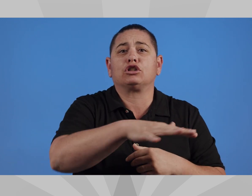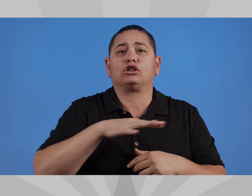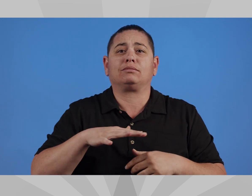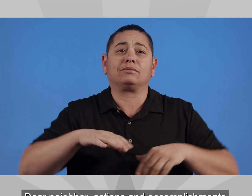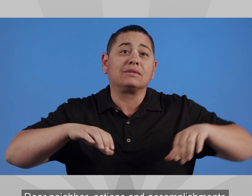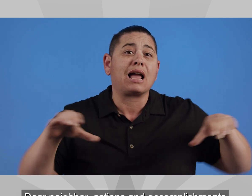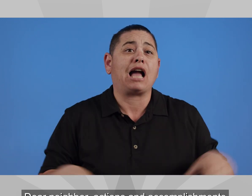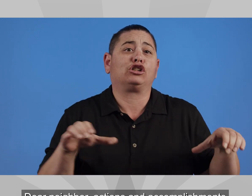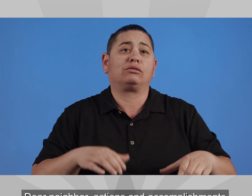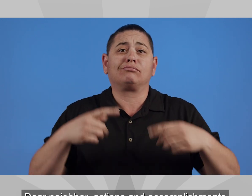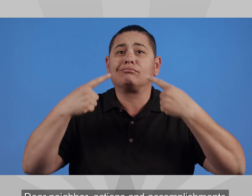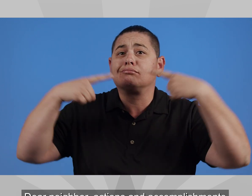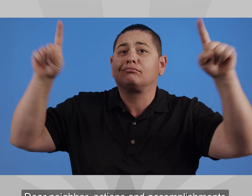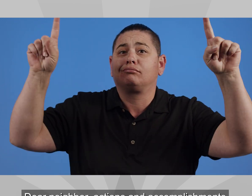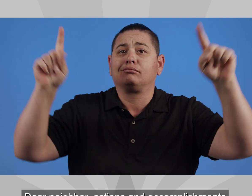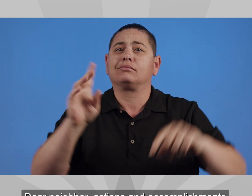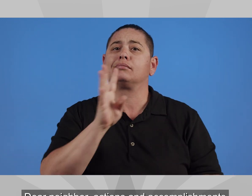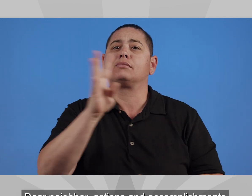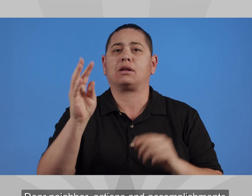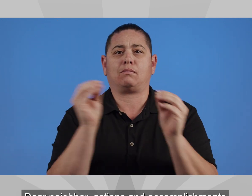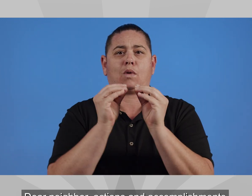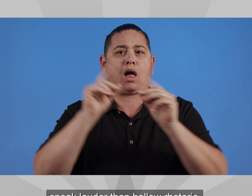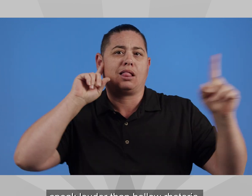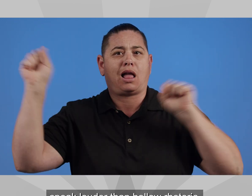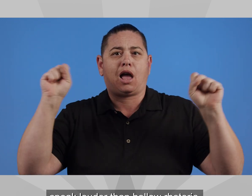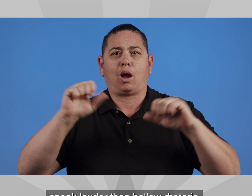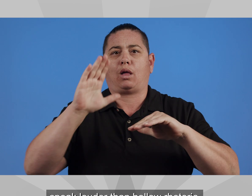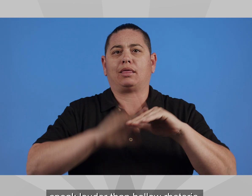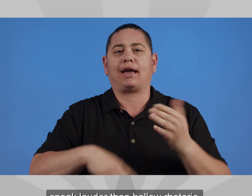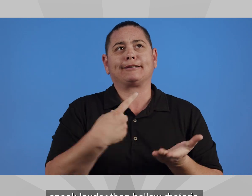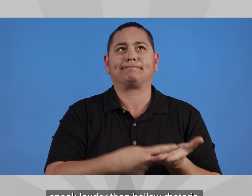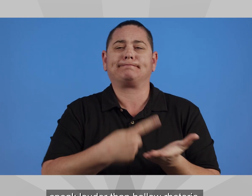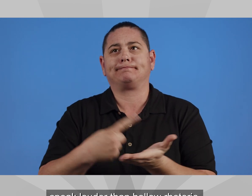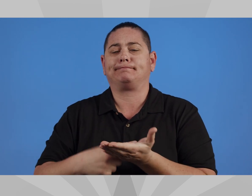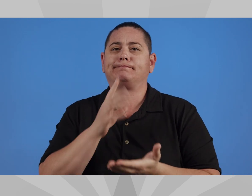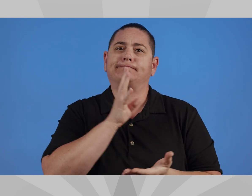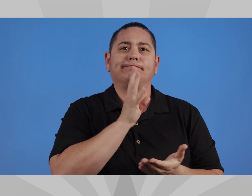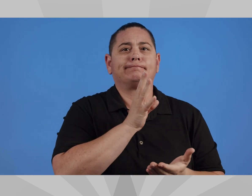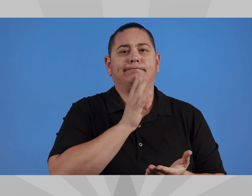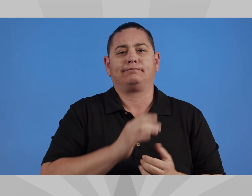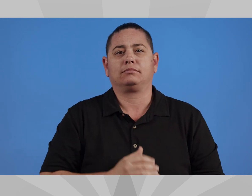Dear Neighbor Actions and accomplishments speak louder than hollow rhetoric.